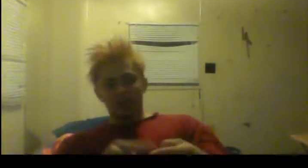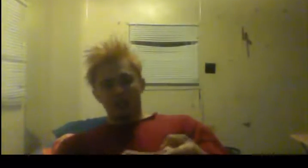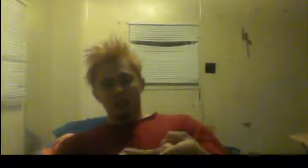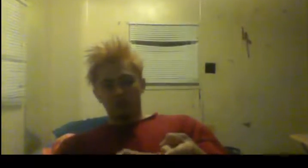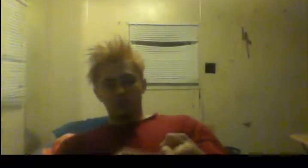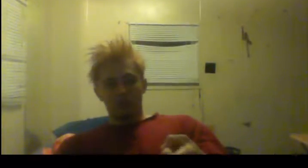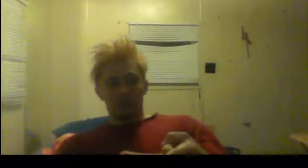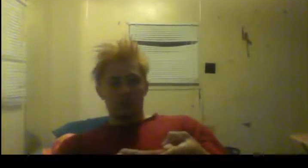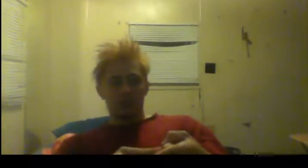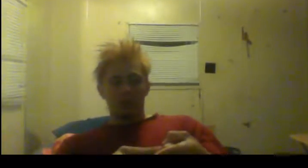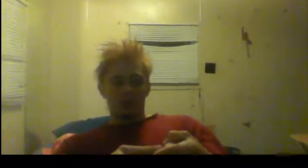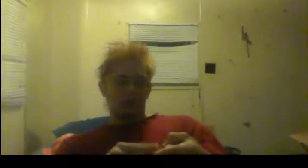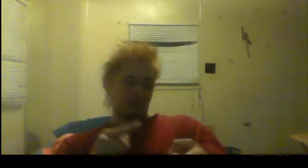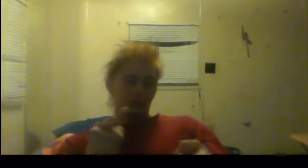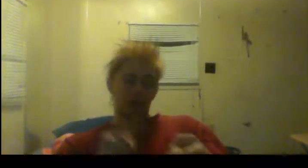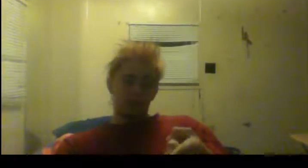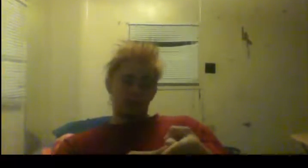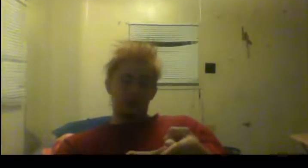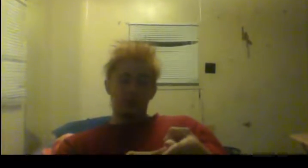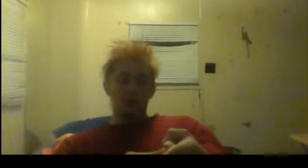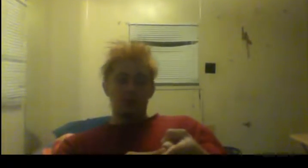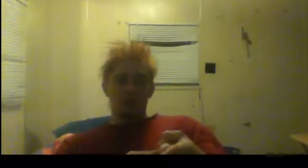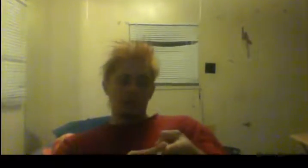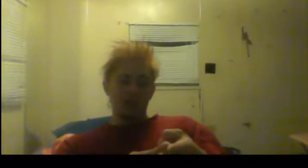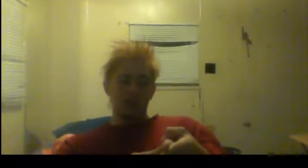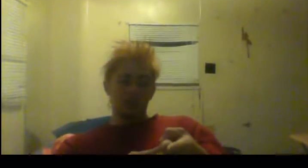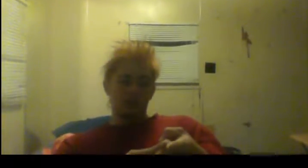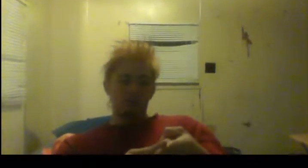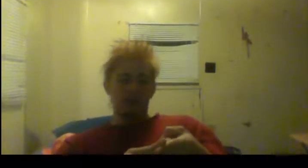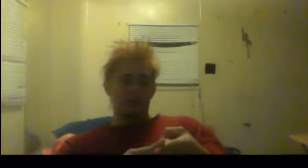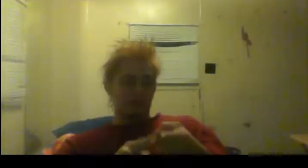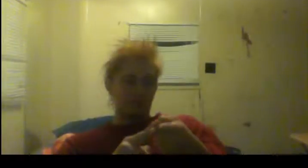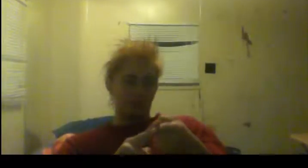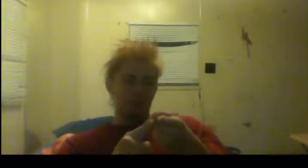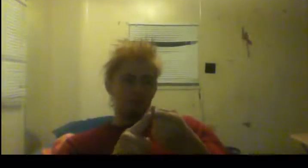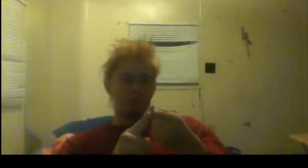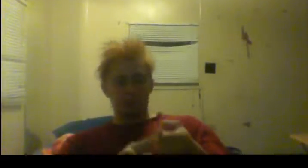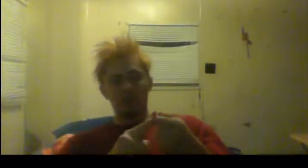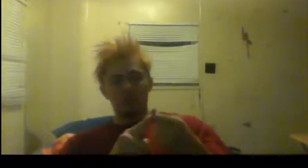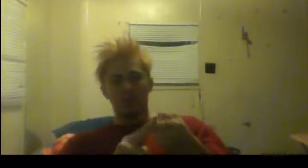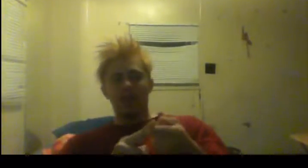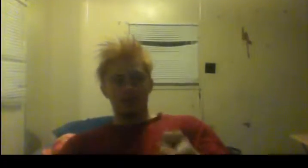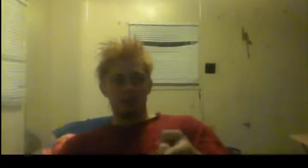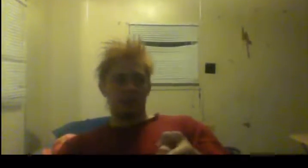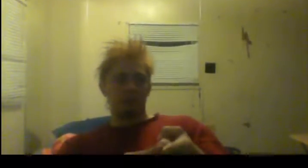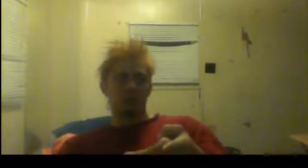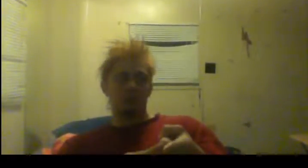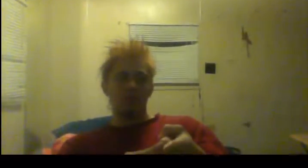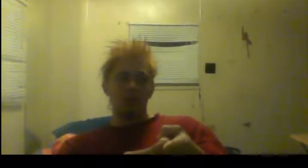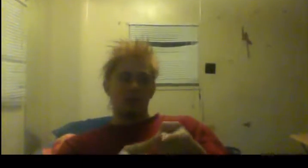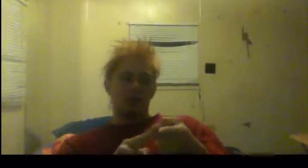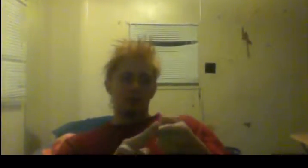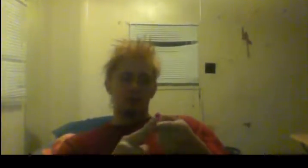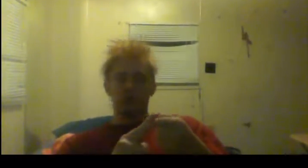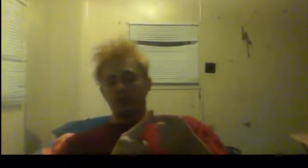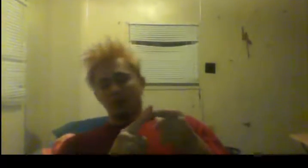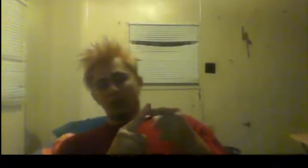exactly soreness. Soreness can only be attained by, by busting your ass in that gym and doing an